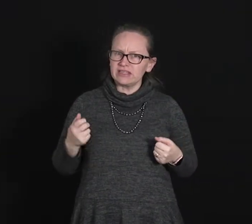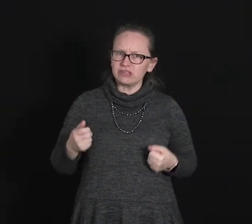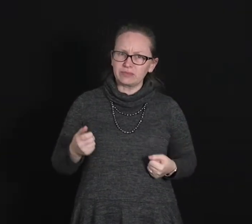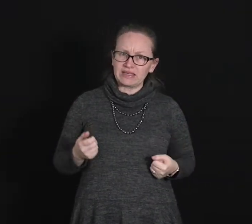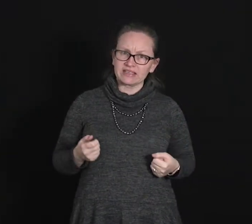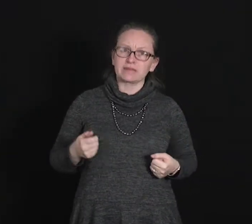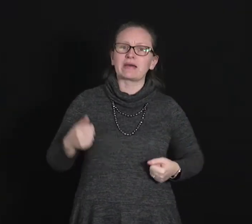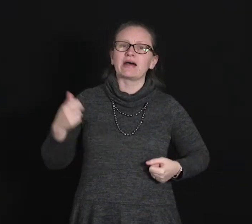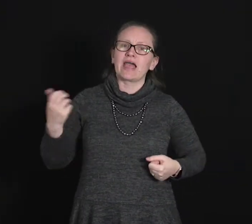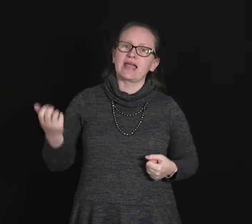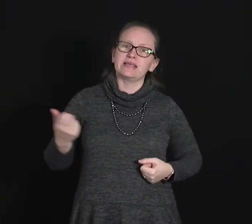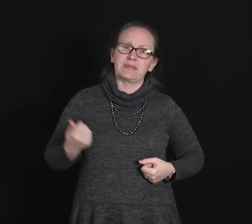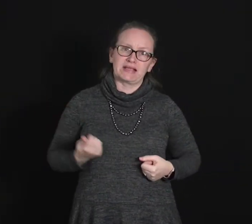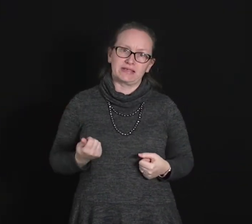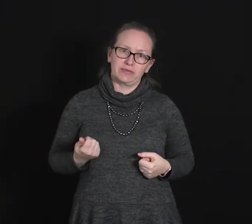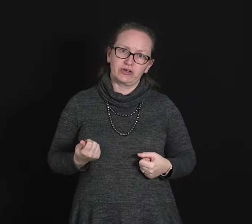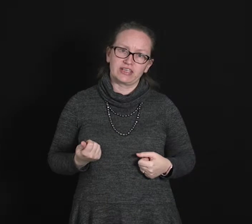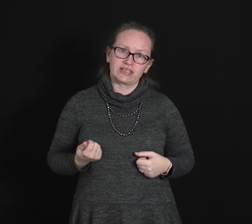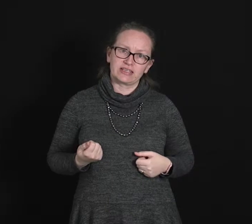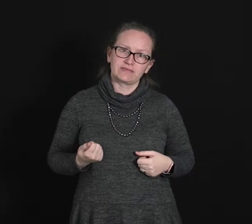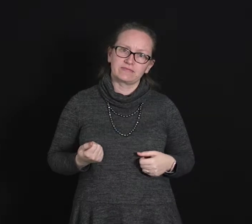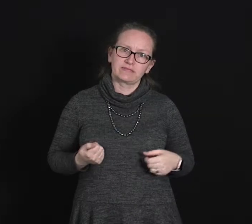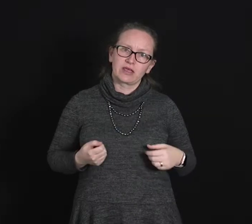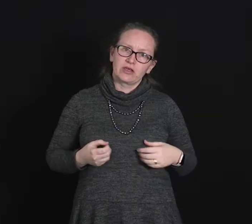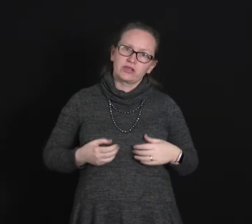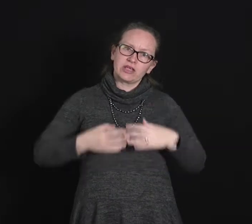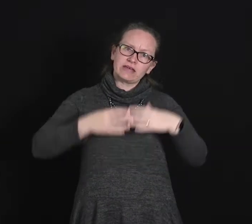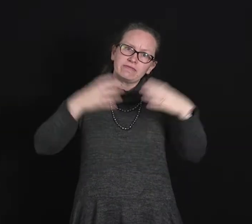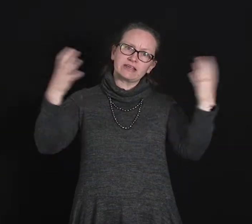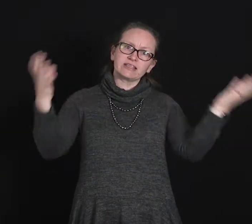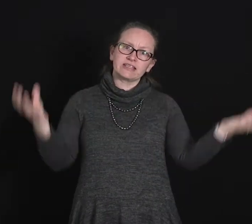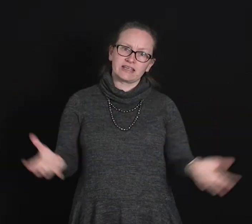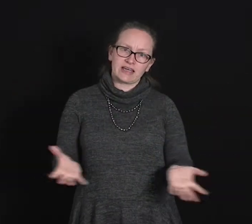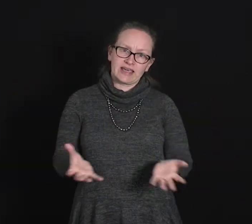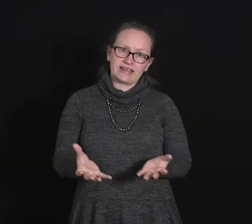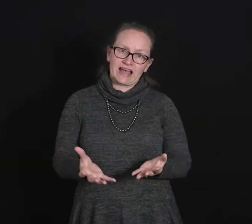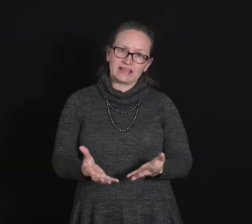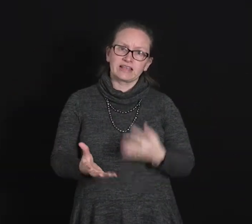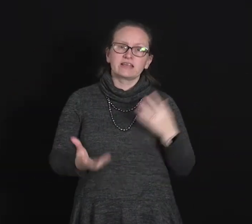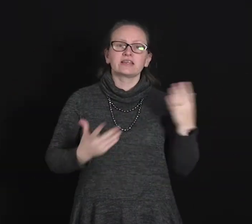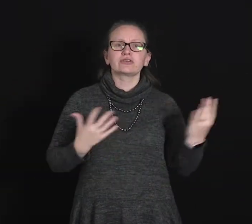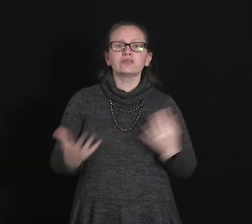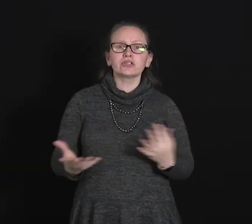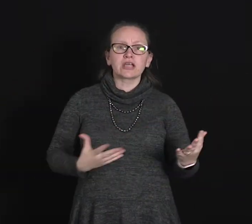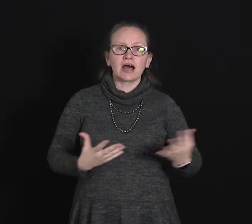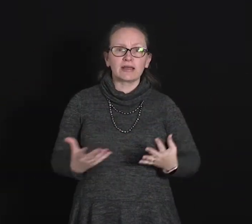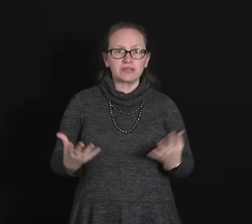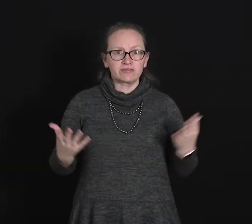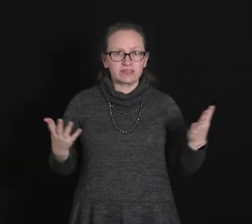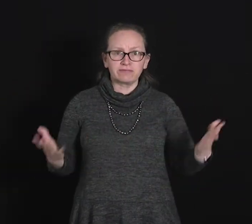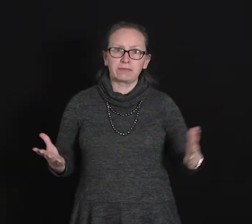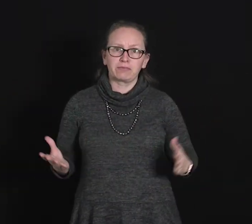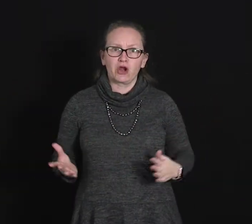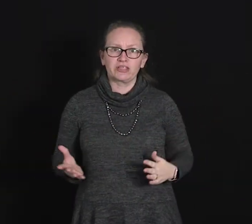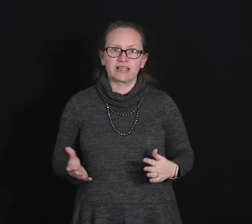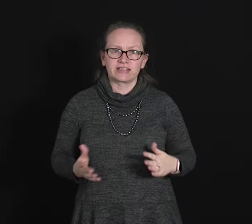little bit about adiabatic processes. So if we consider a gas, there's all types of different processes